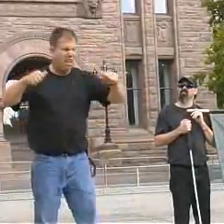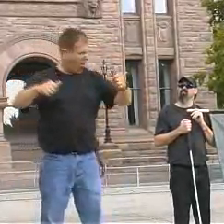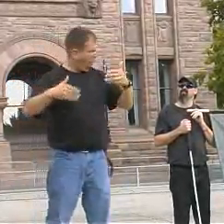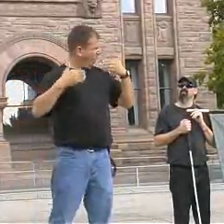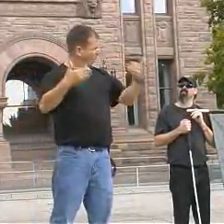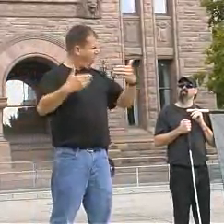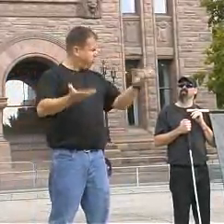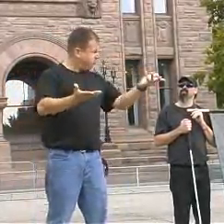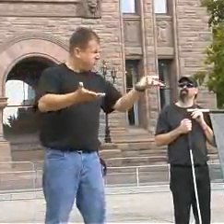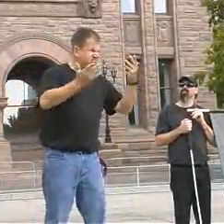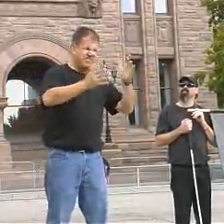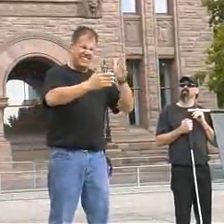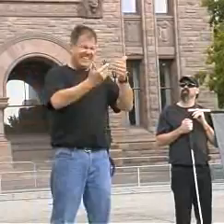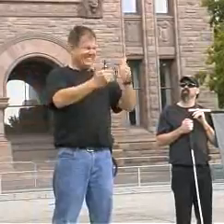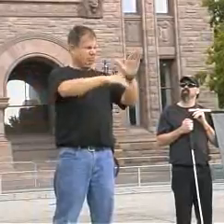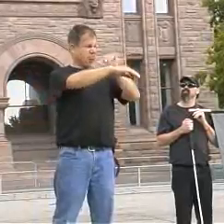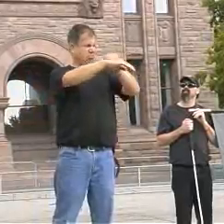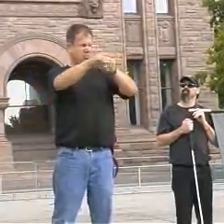People in New Brunswick are part of us.